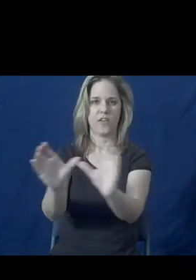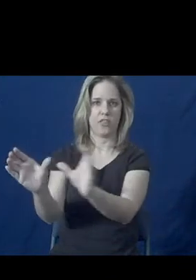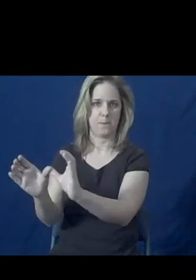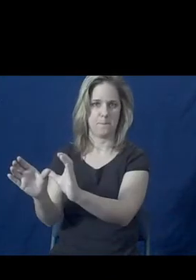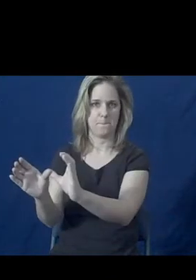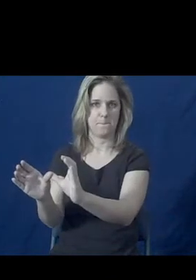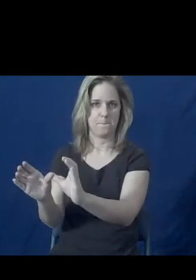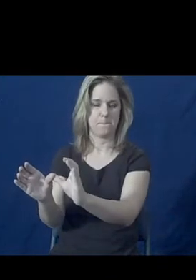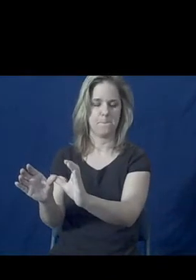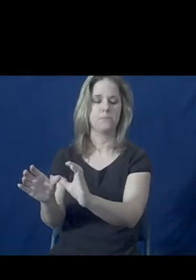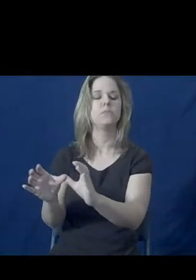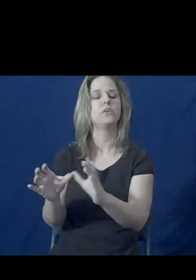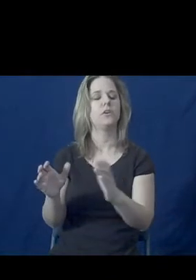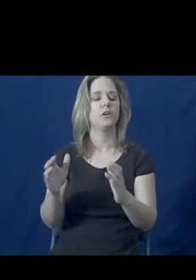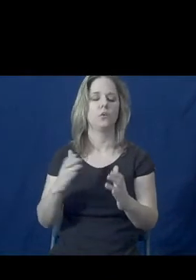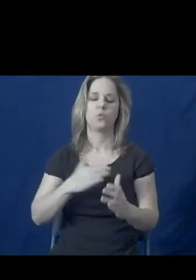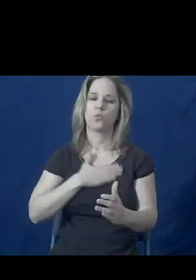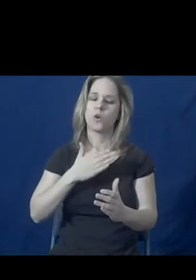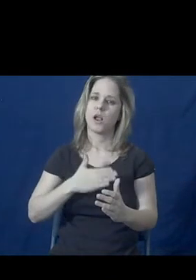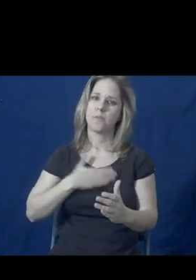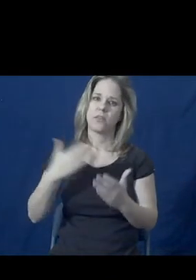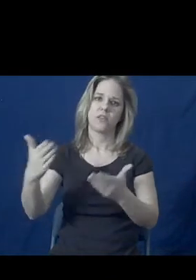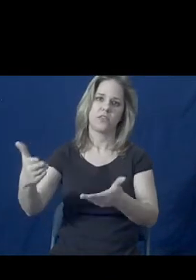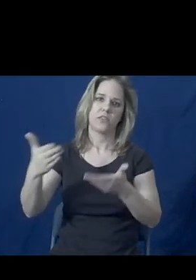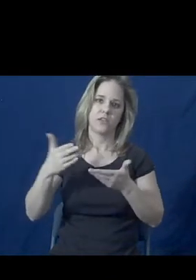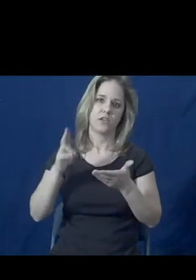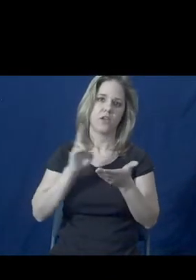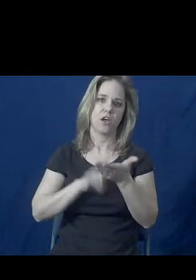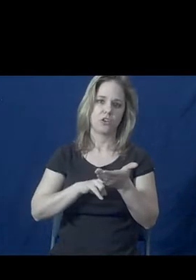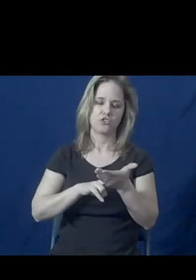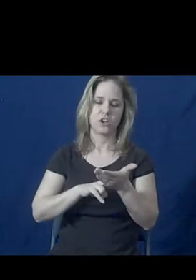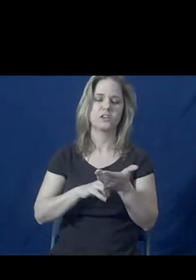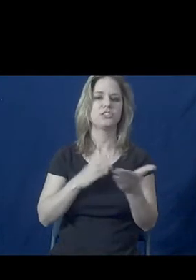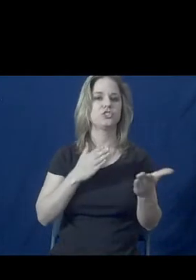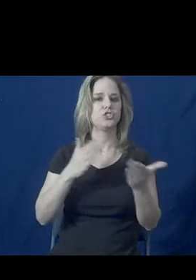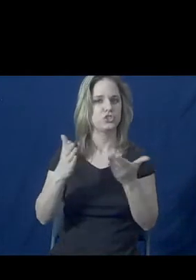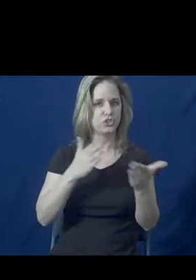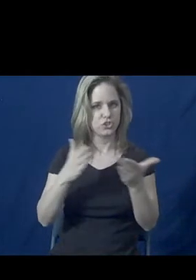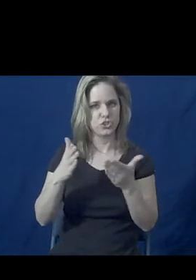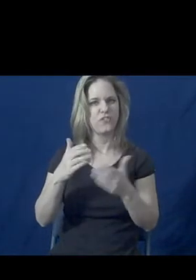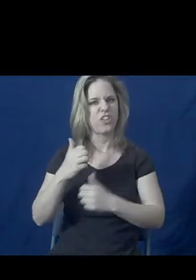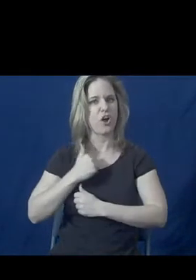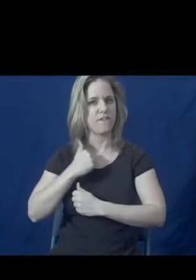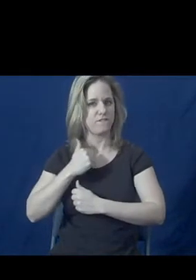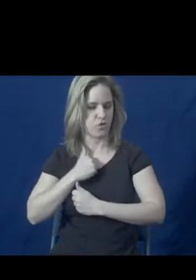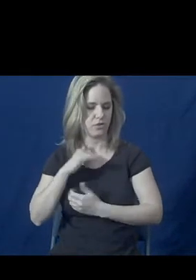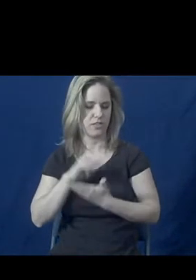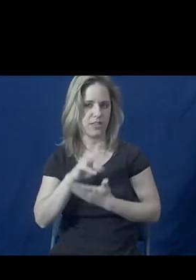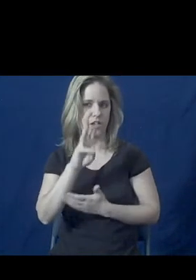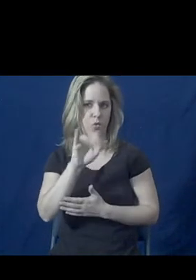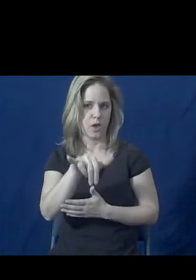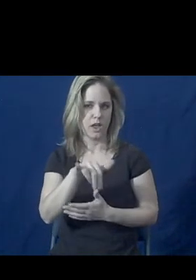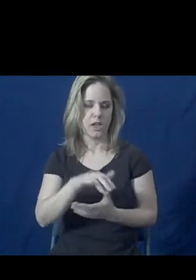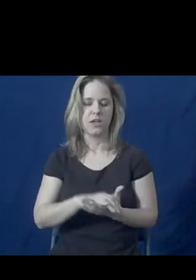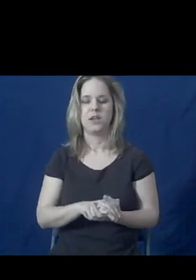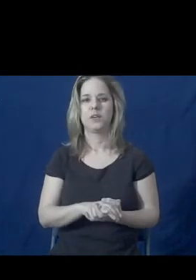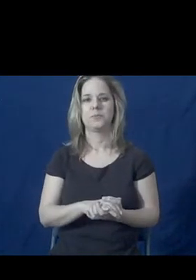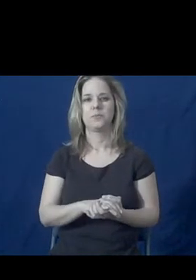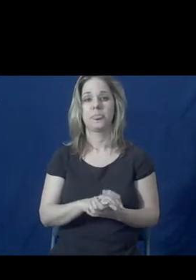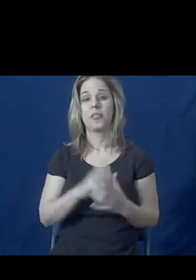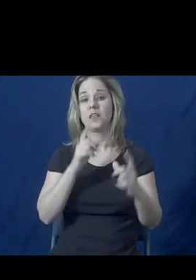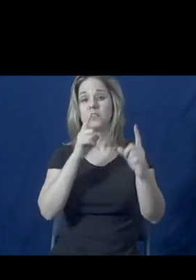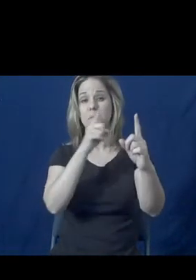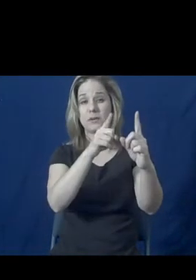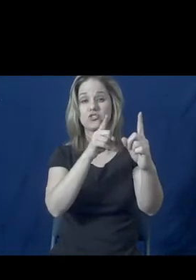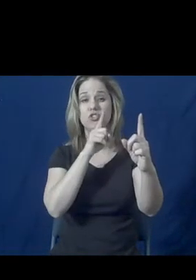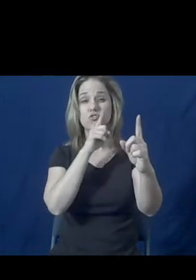honored to have received this commitment and contract to serve the armed forces in this way. And